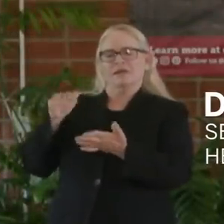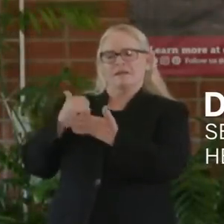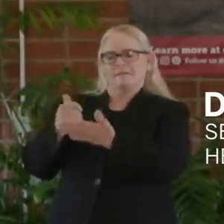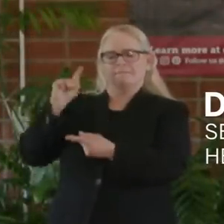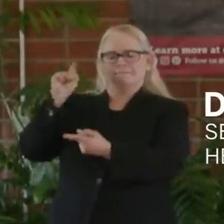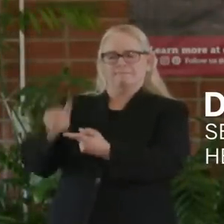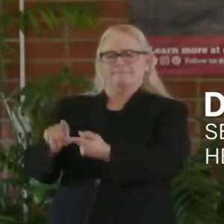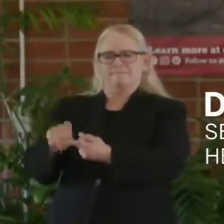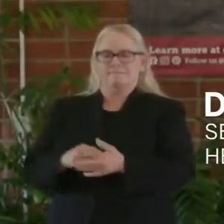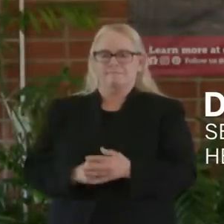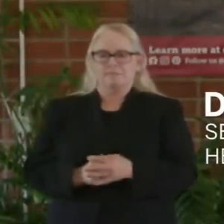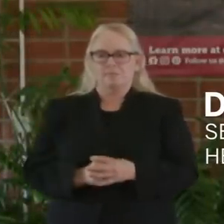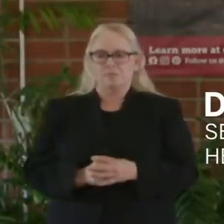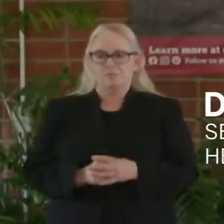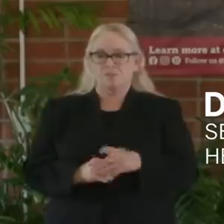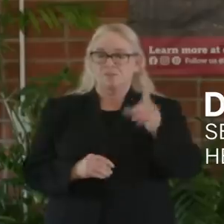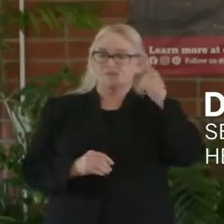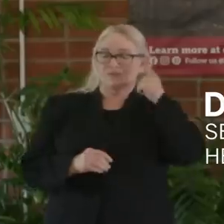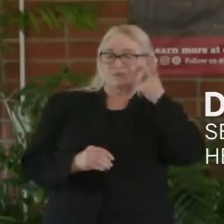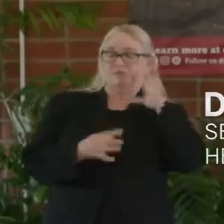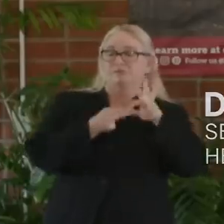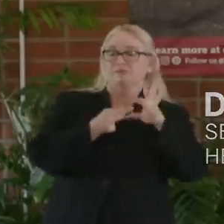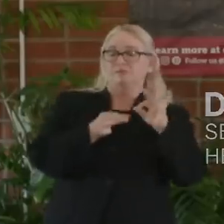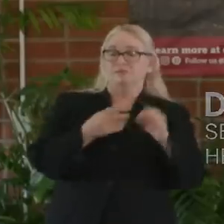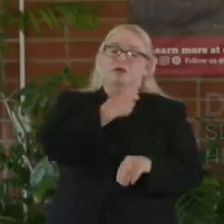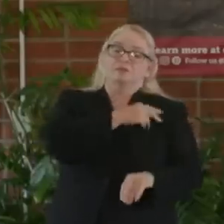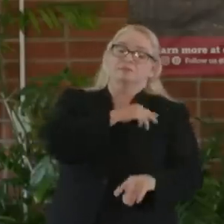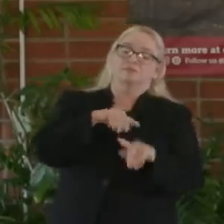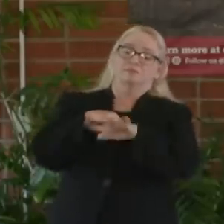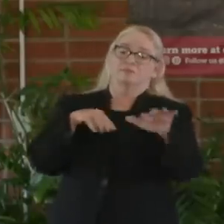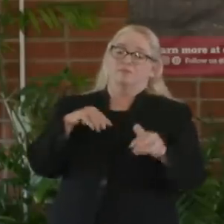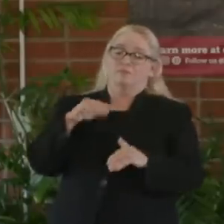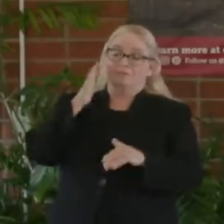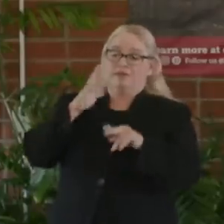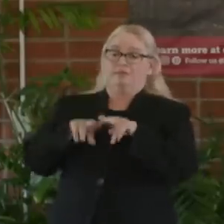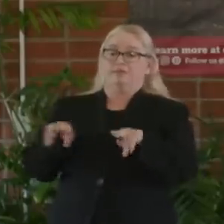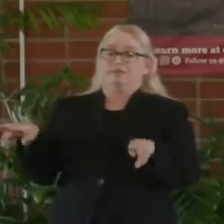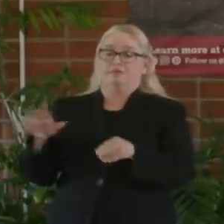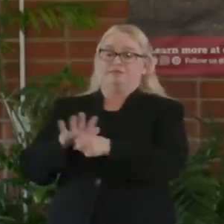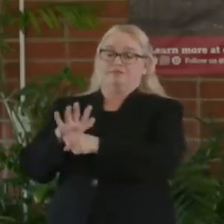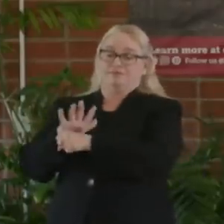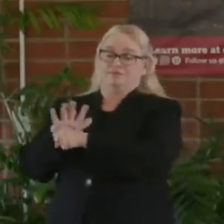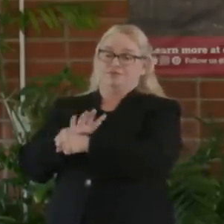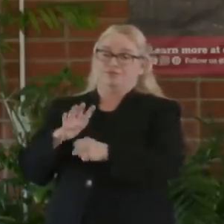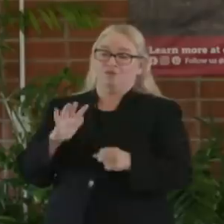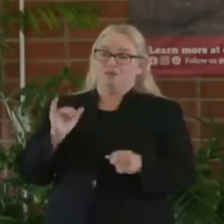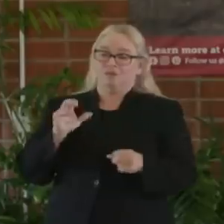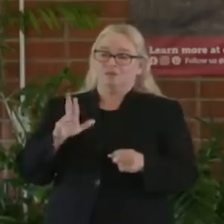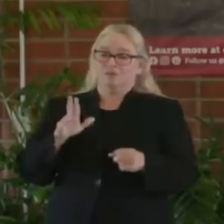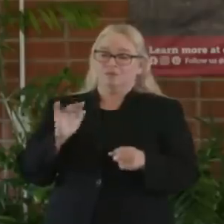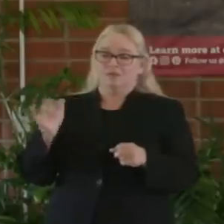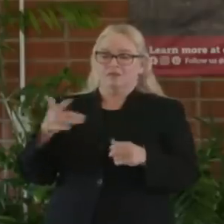hospital beds, as well as the ICUs in the 45 hospitals in the eight counties here in the Central Valley, are feeling the